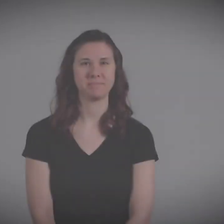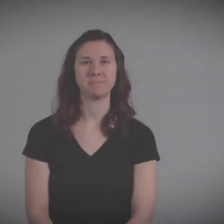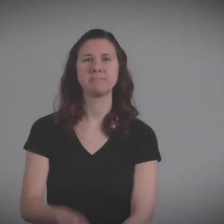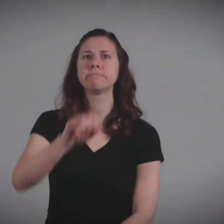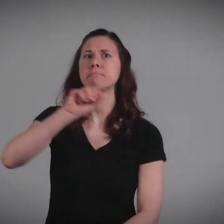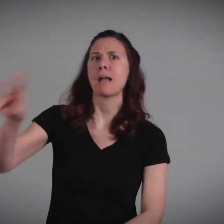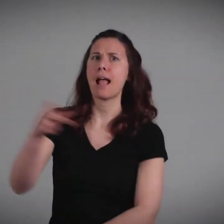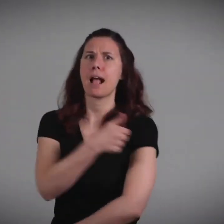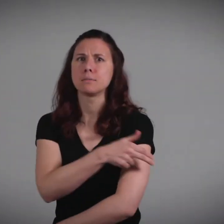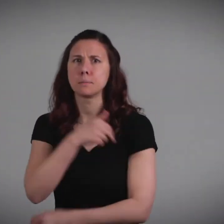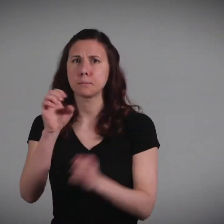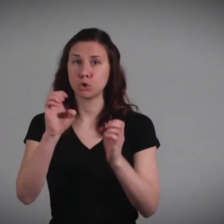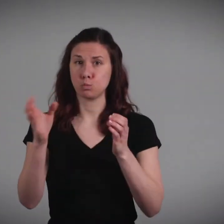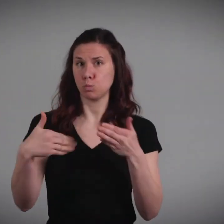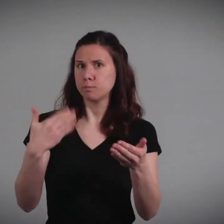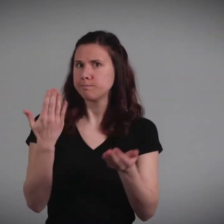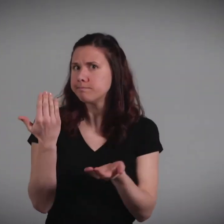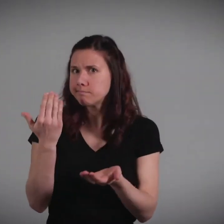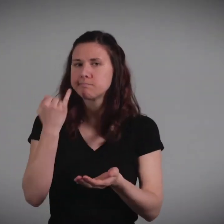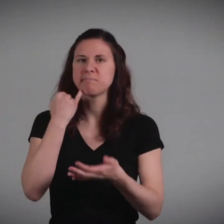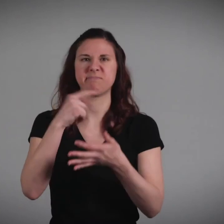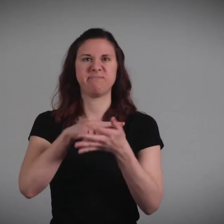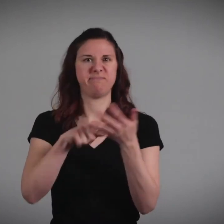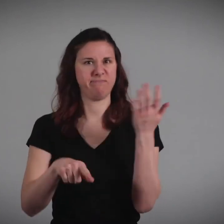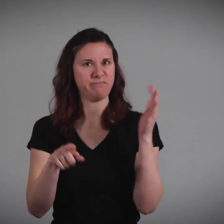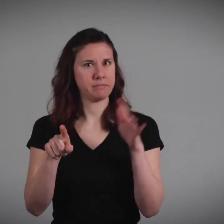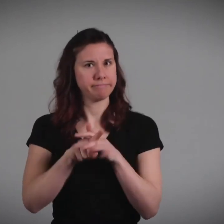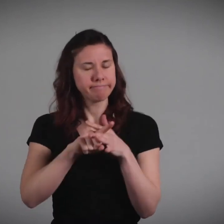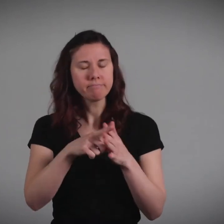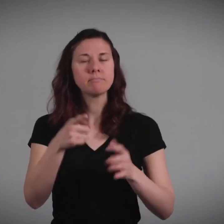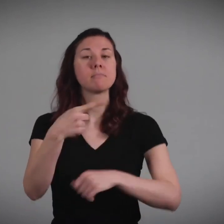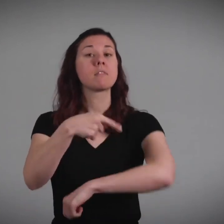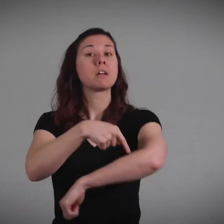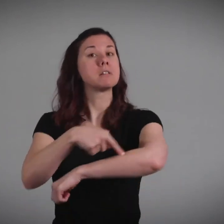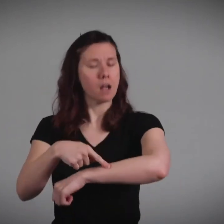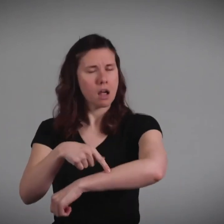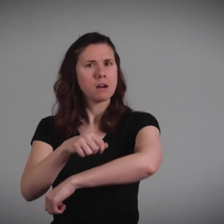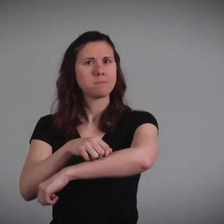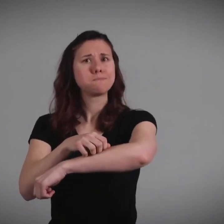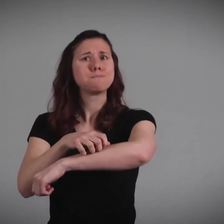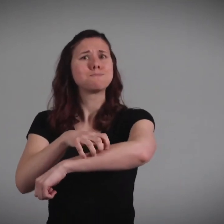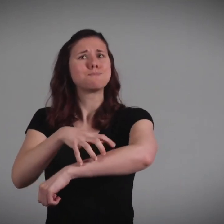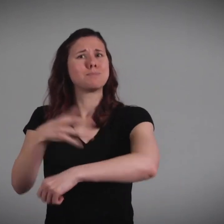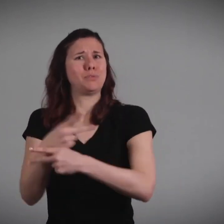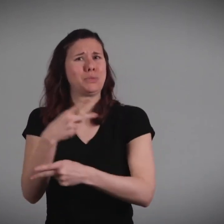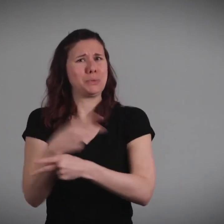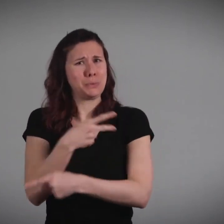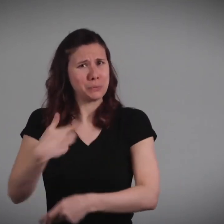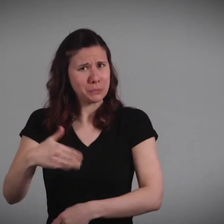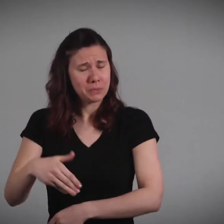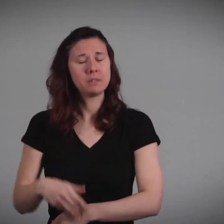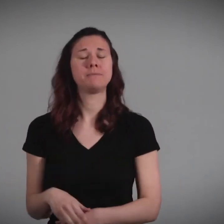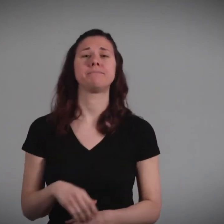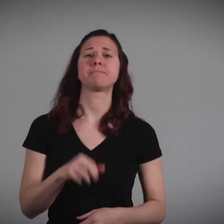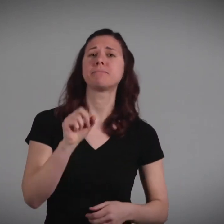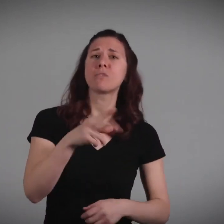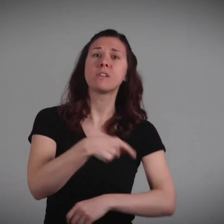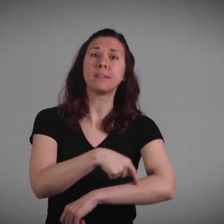Return to the ER for these reasons. If the laceration is significantly more swollen and getting worse.